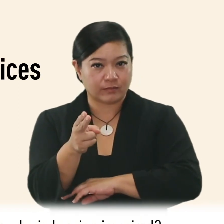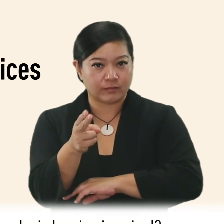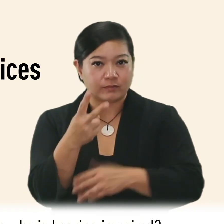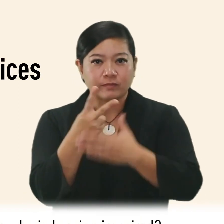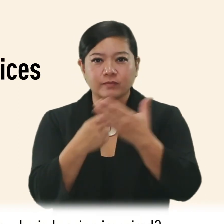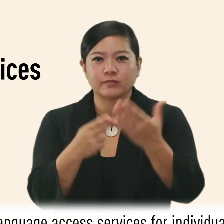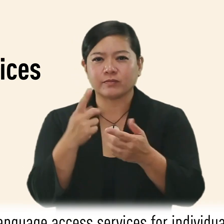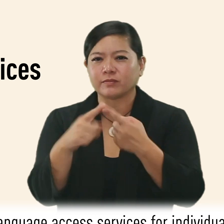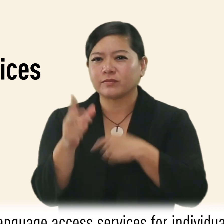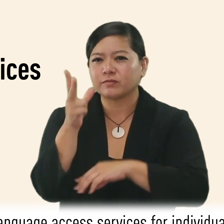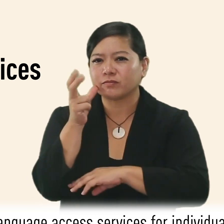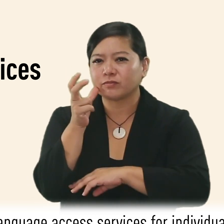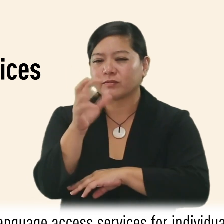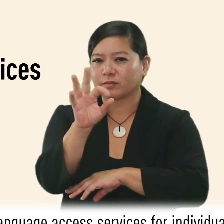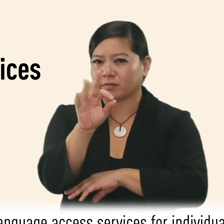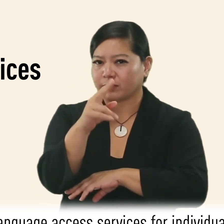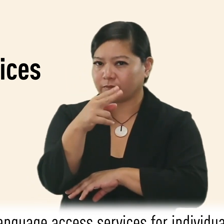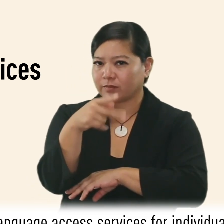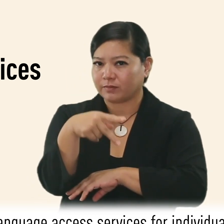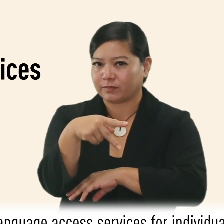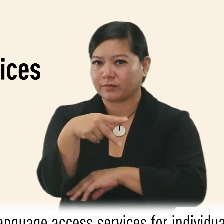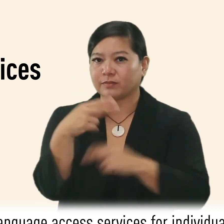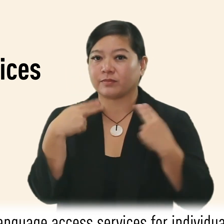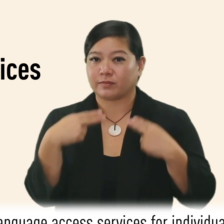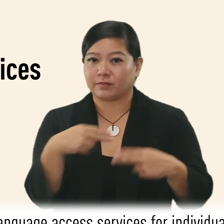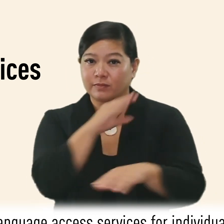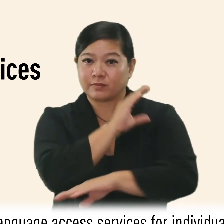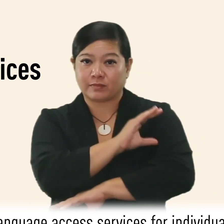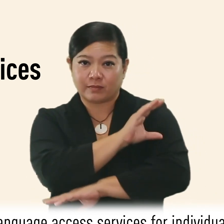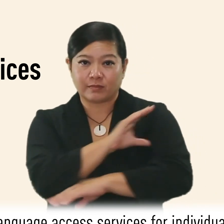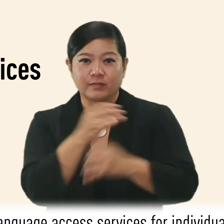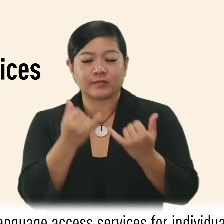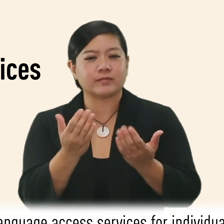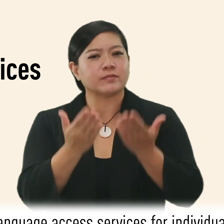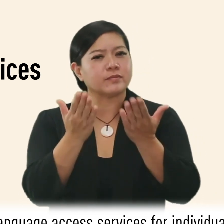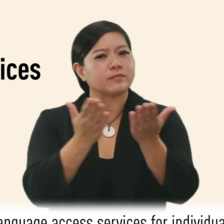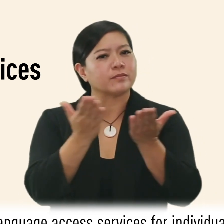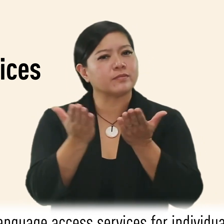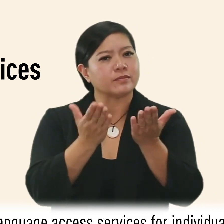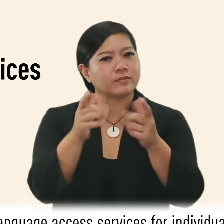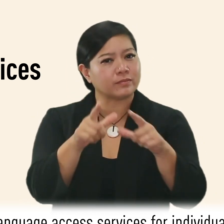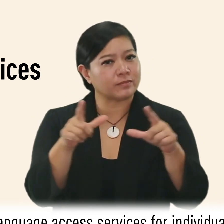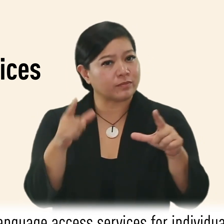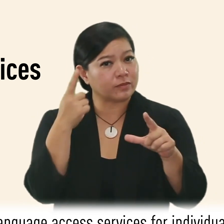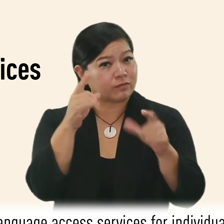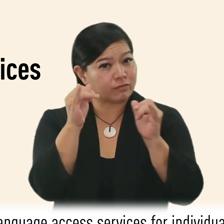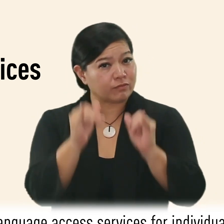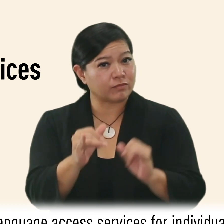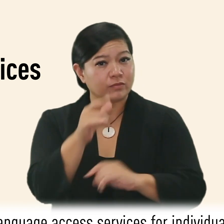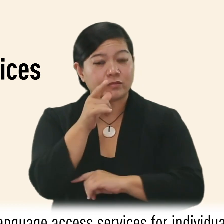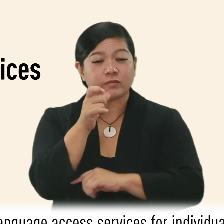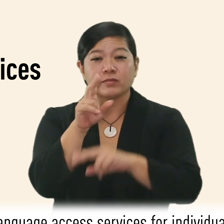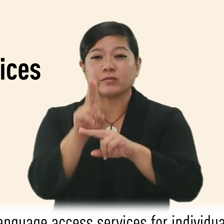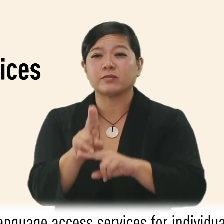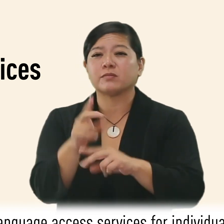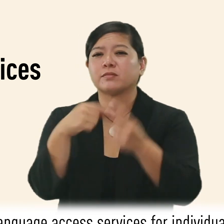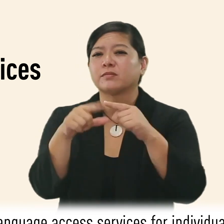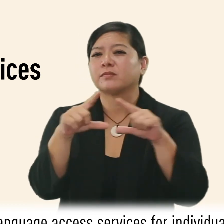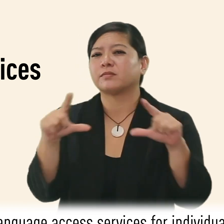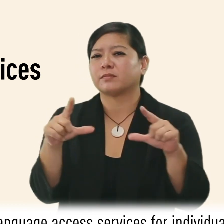The FHP Health Center now offers language access services for individuals who use American Sign Language,